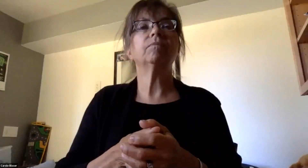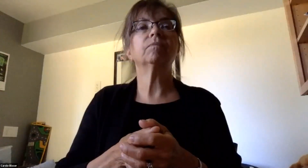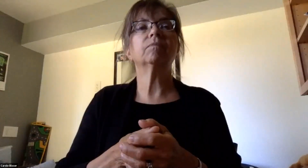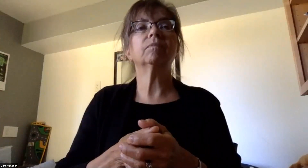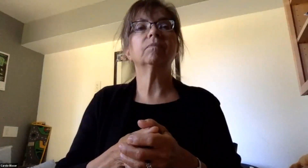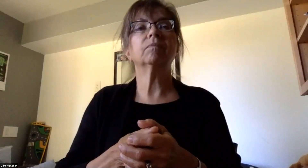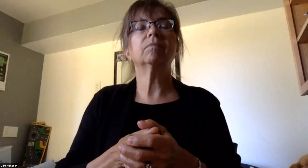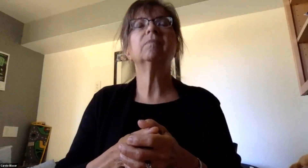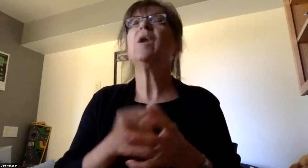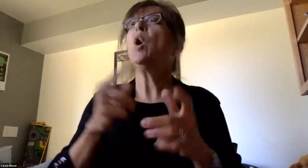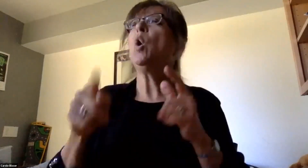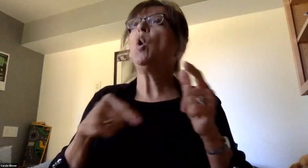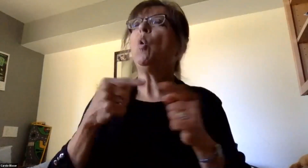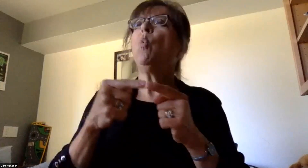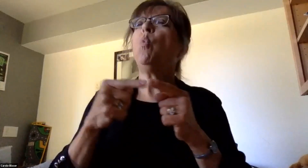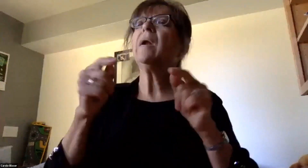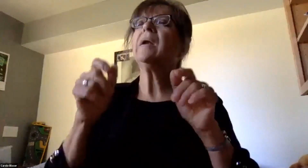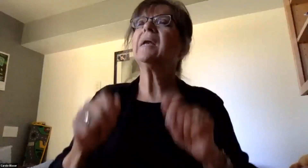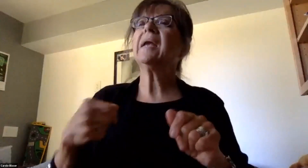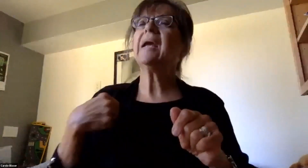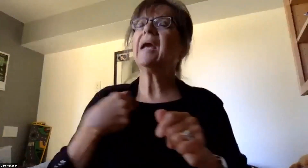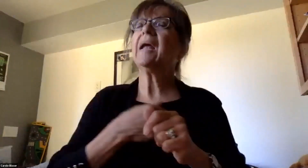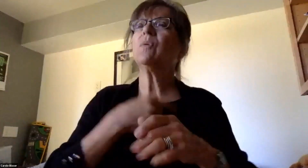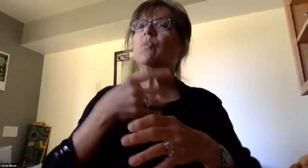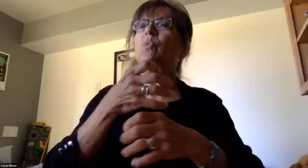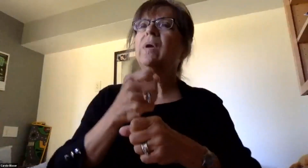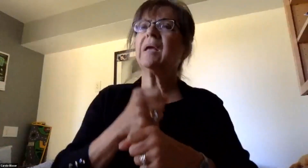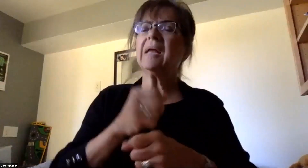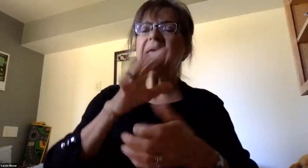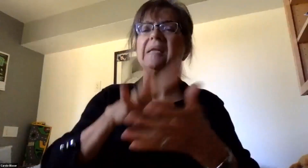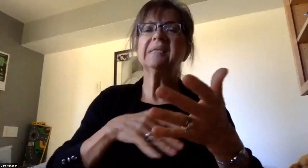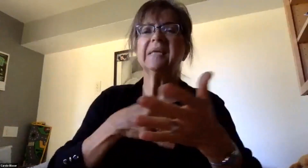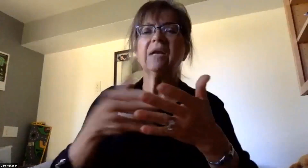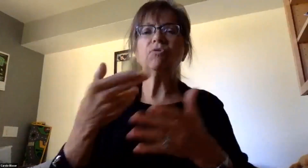When will we be receiving the daily schedule for hybrid elementary learners?